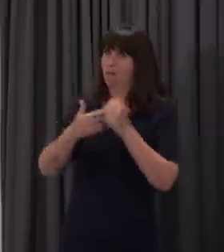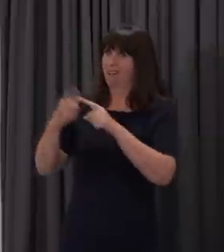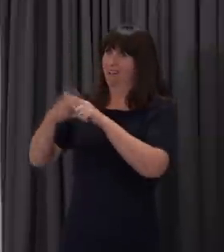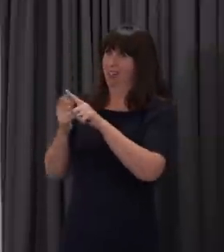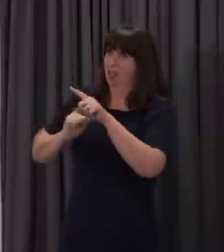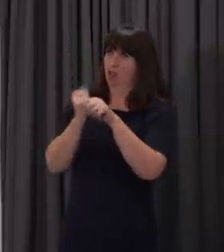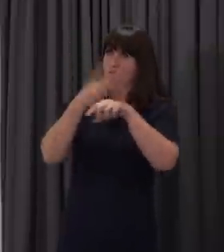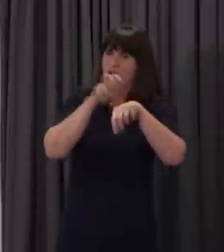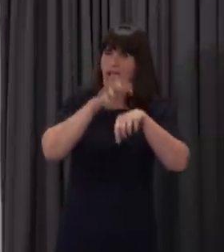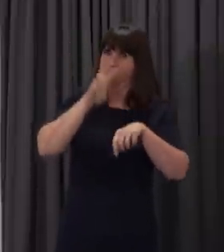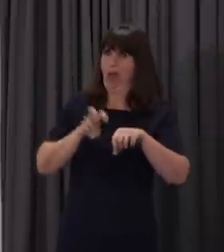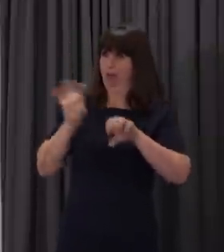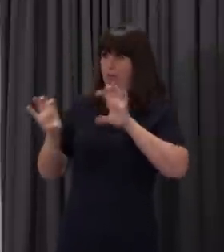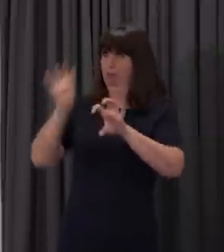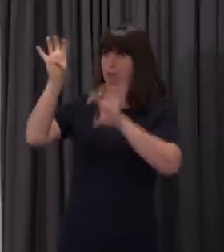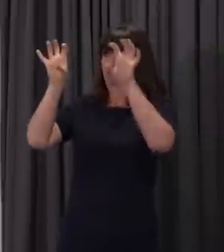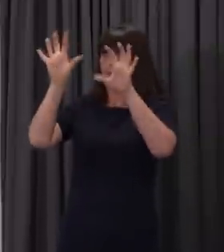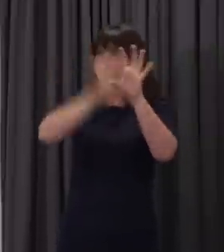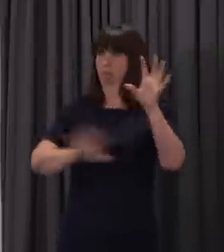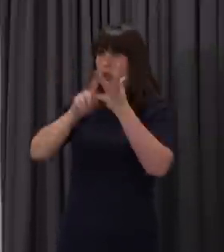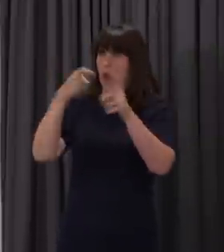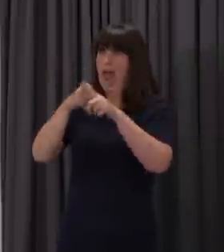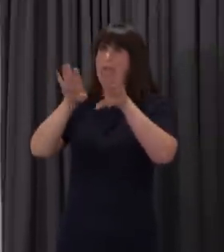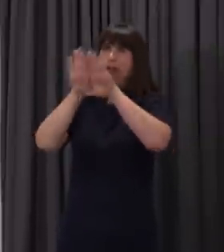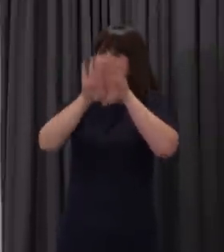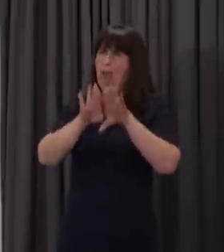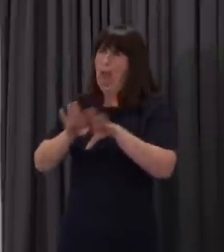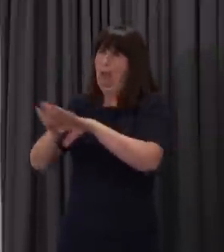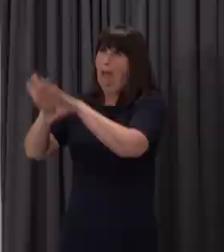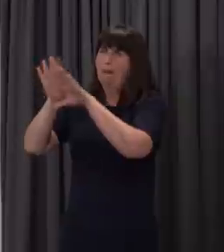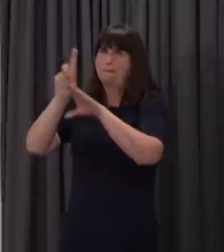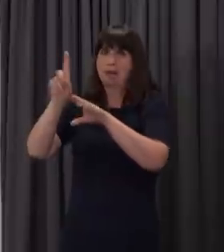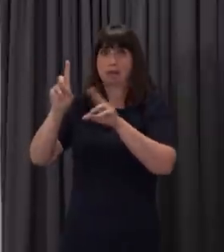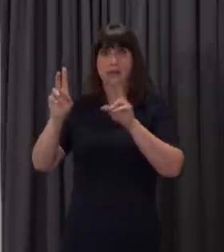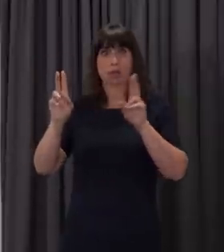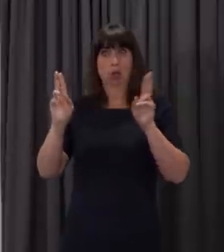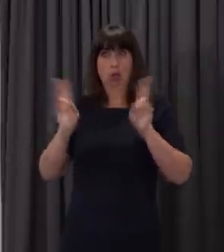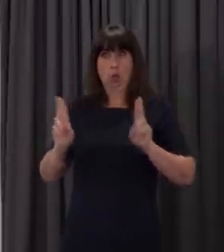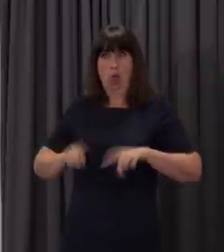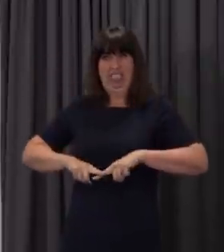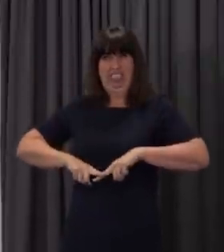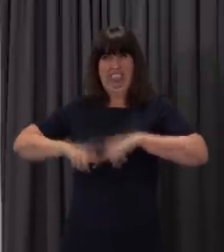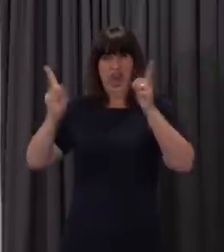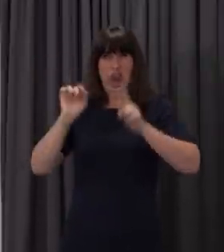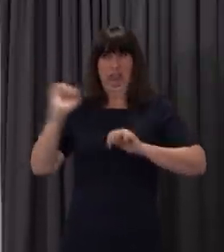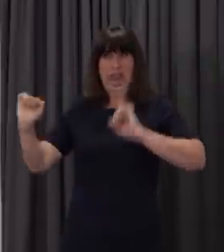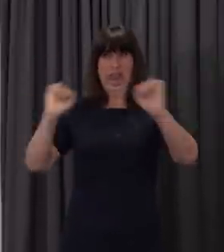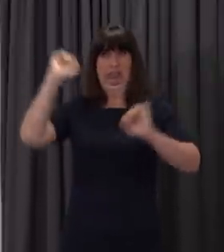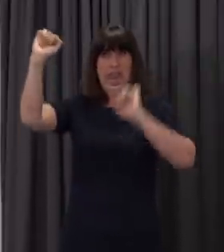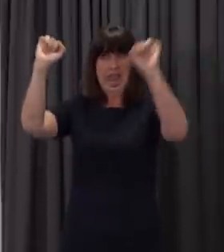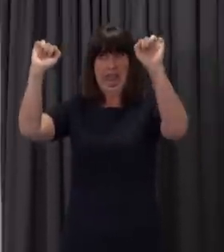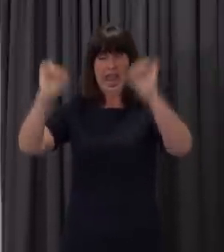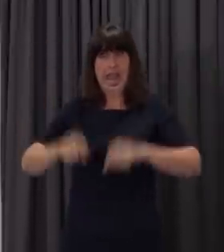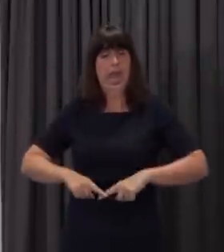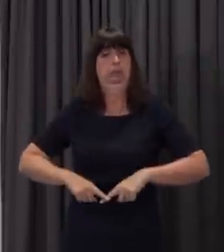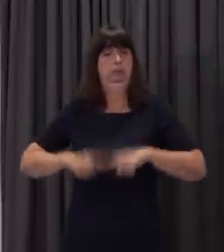aspects, the whole of the UK has been quite consistent. But it seems that, on schools, this is the most divided issue. Many people will